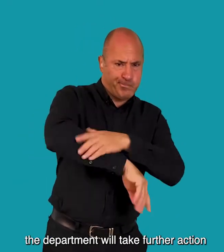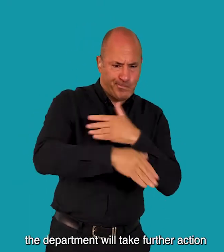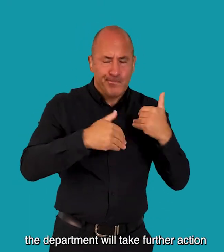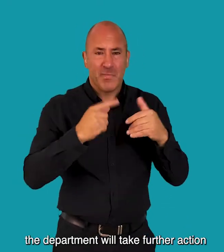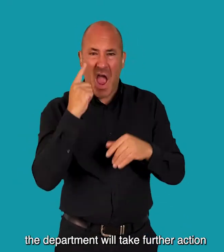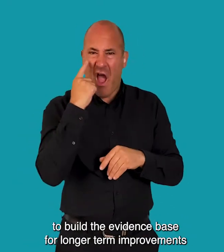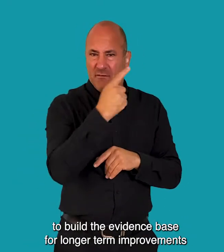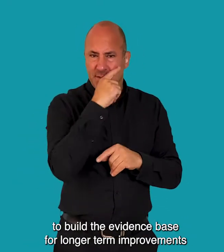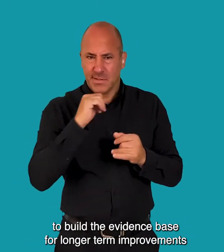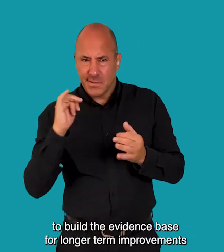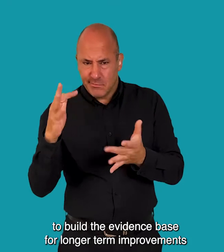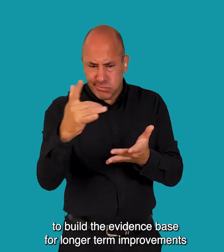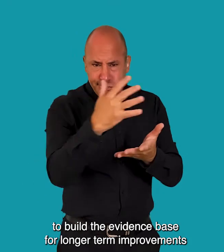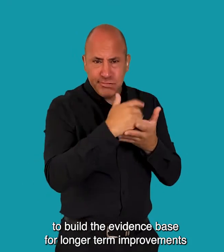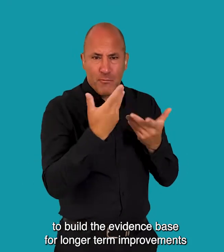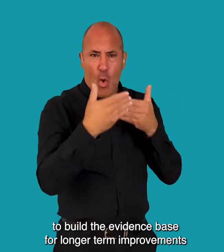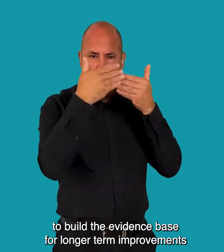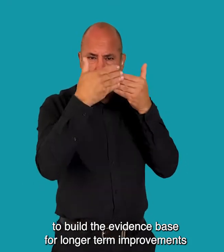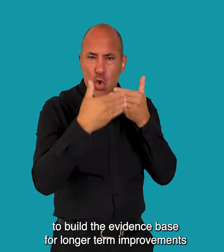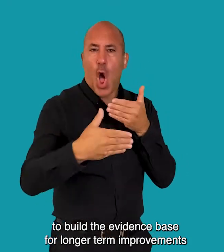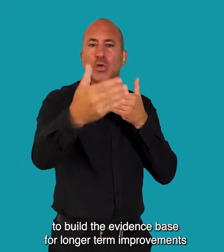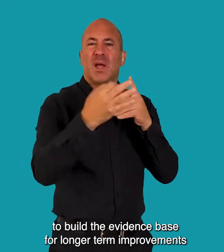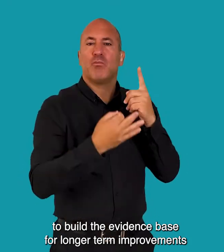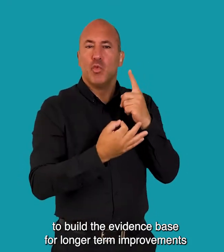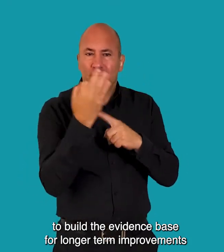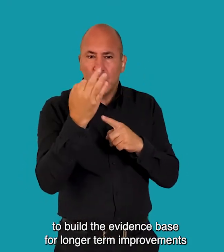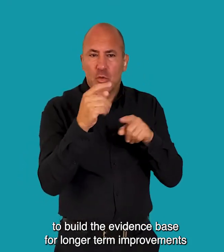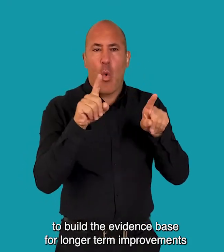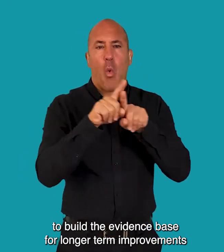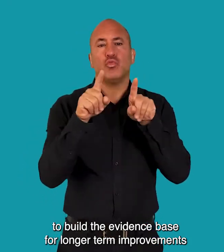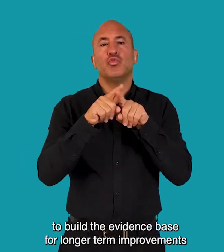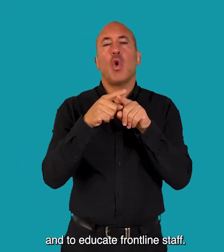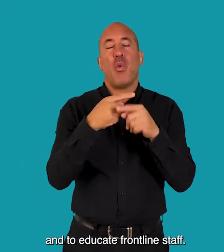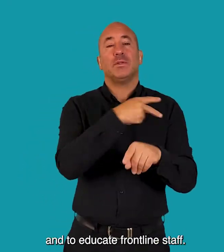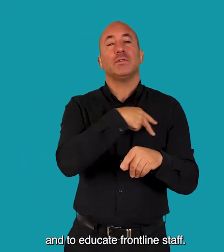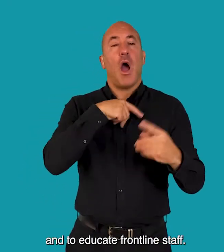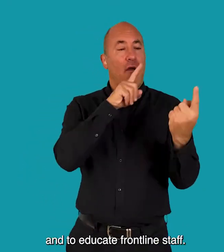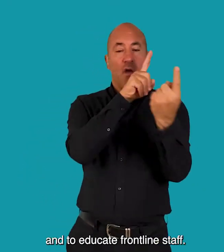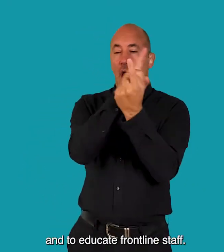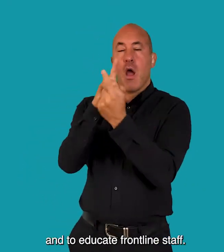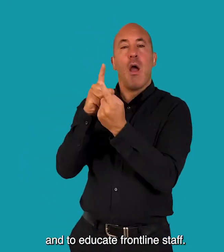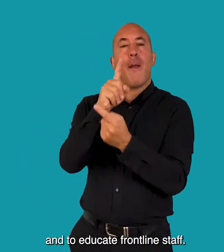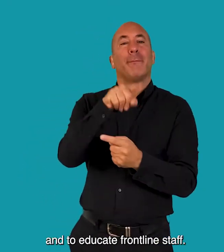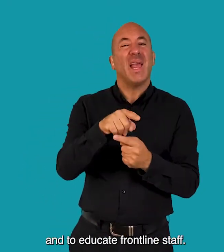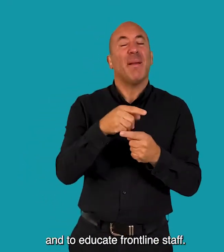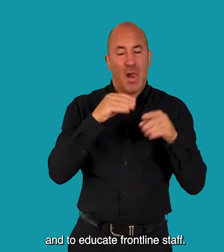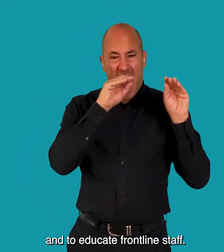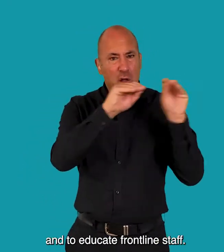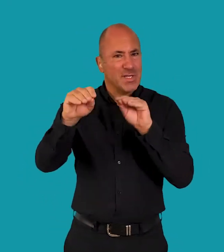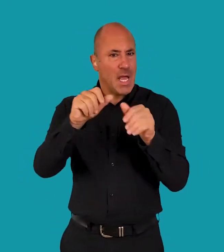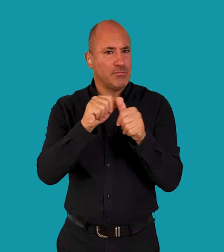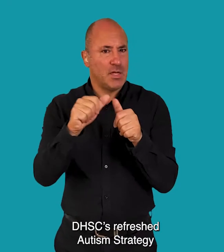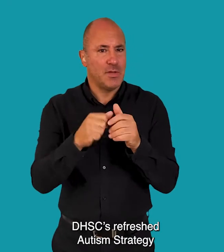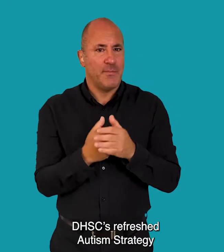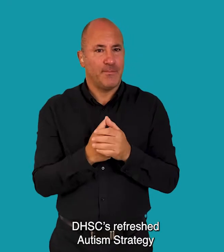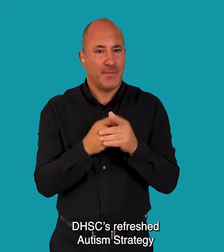further action to build the evidence base for longer-term improvements and to educate frontline staff